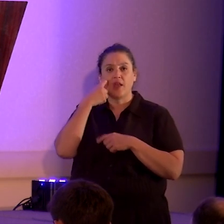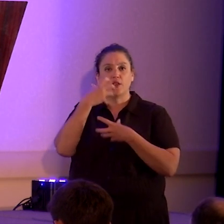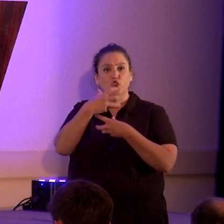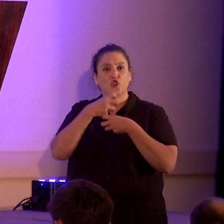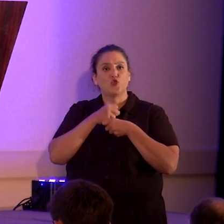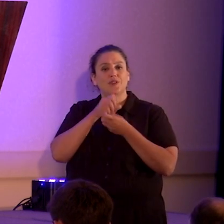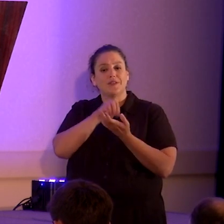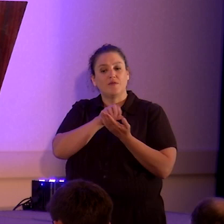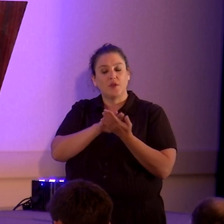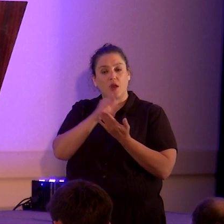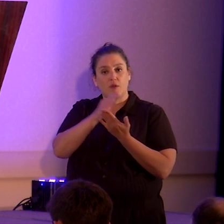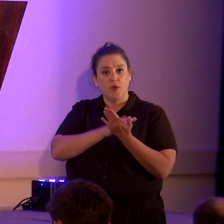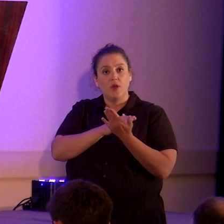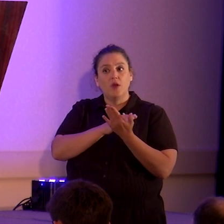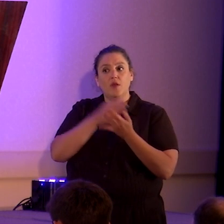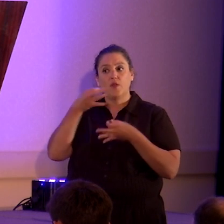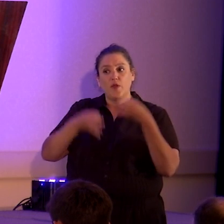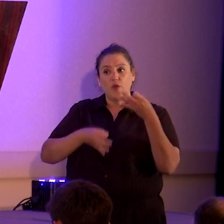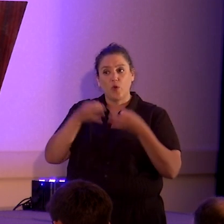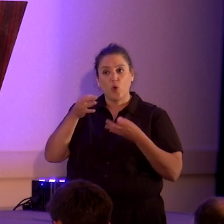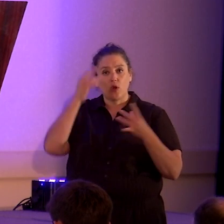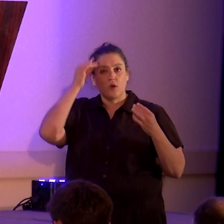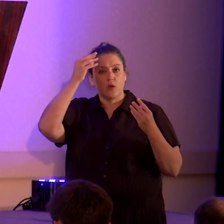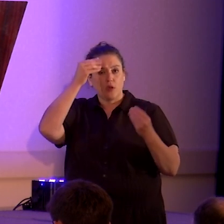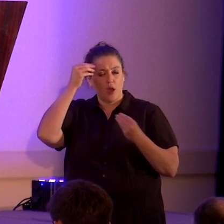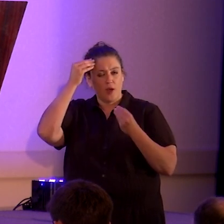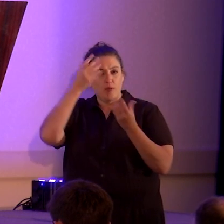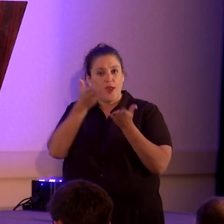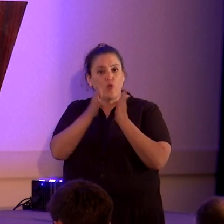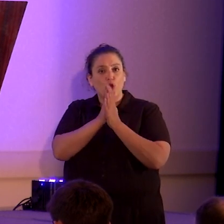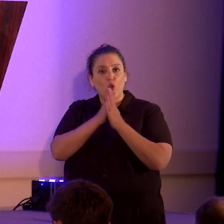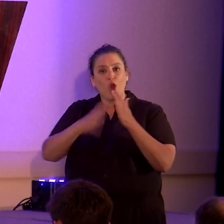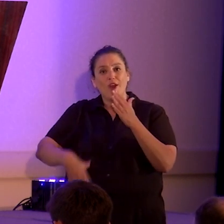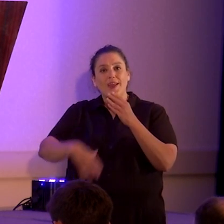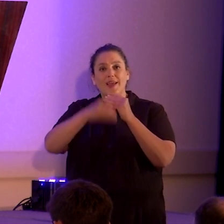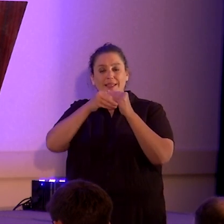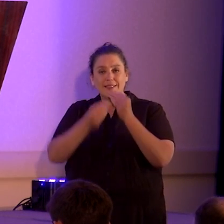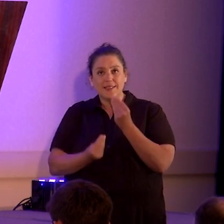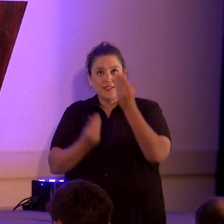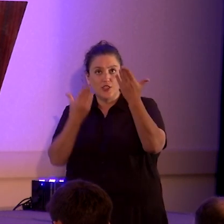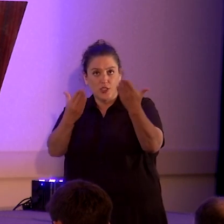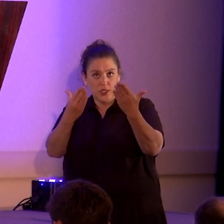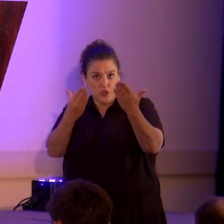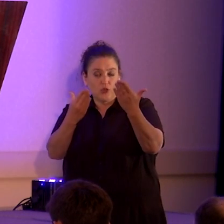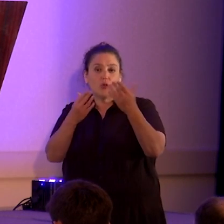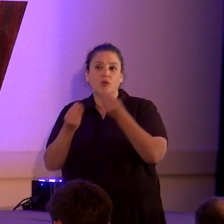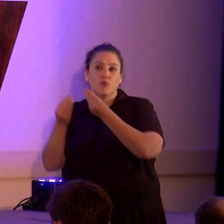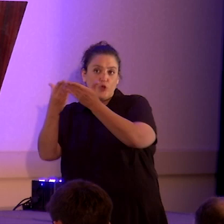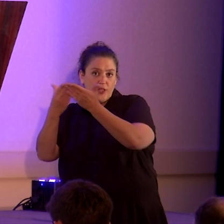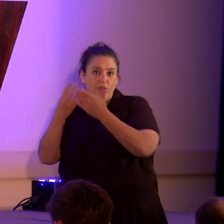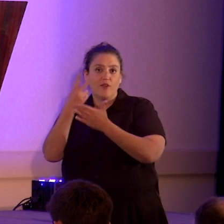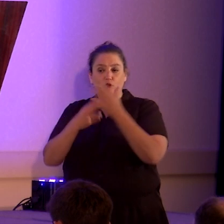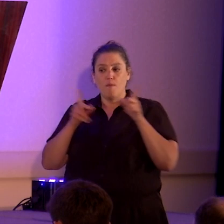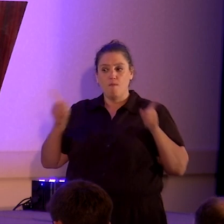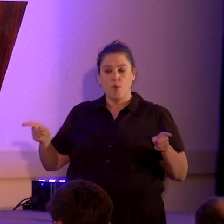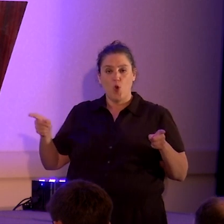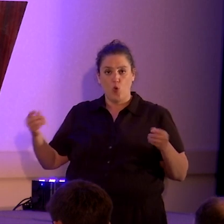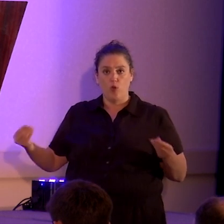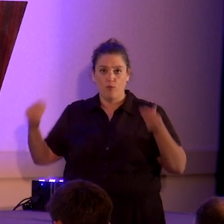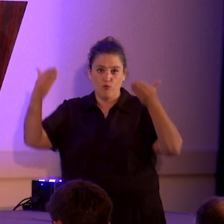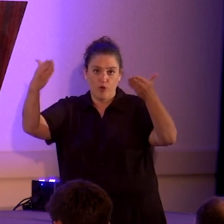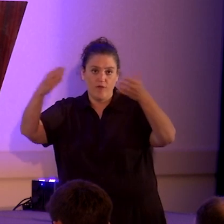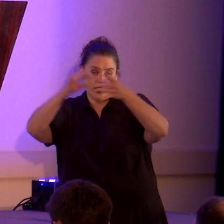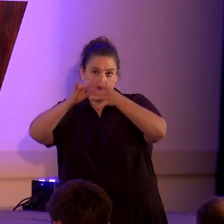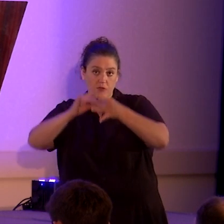that the court is contemplating requiring additional briefing from the lawyers of both sides, which is a very interesting development